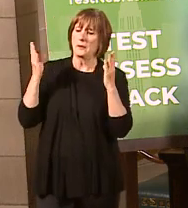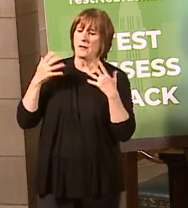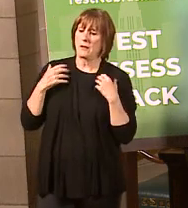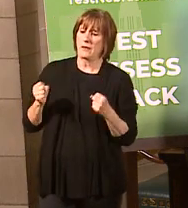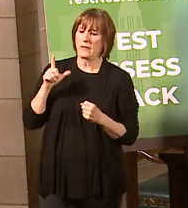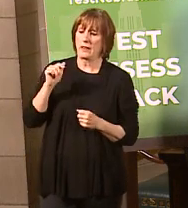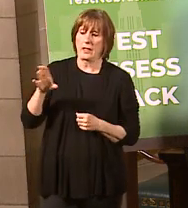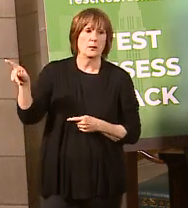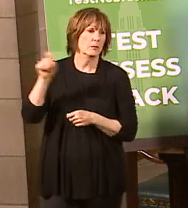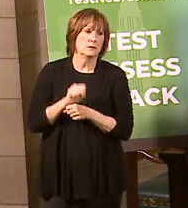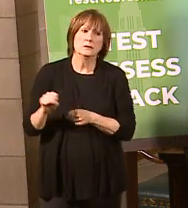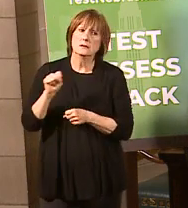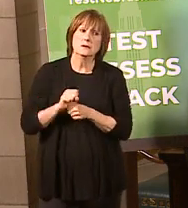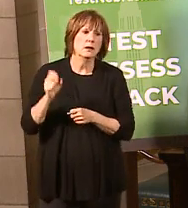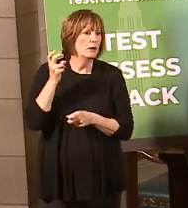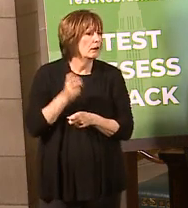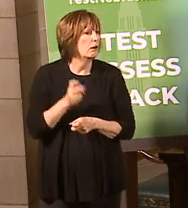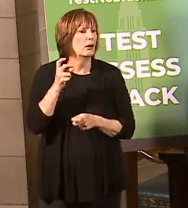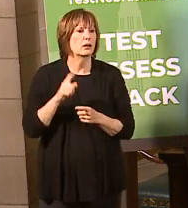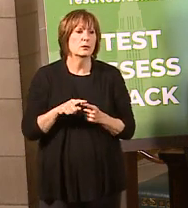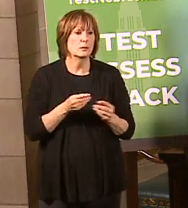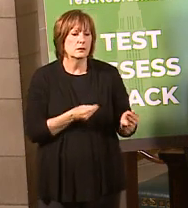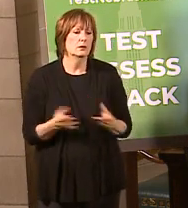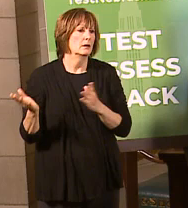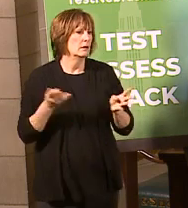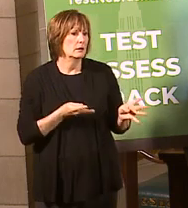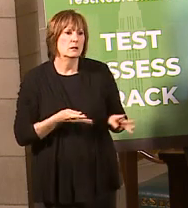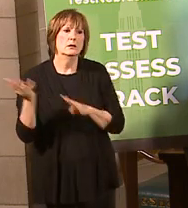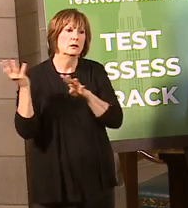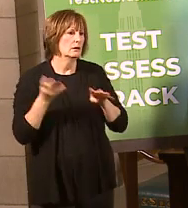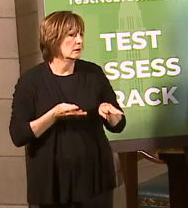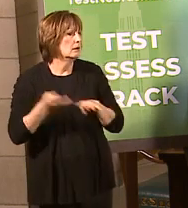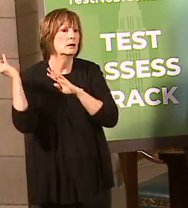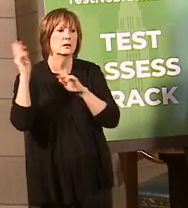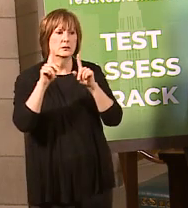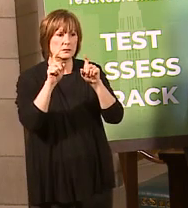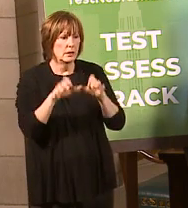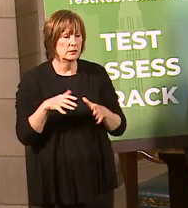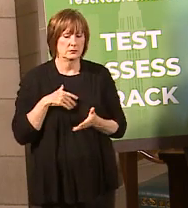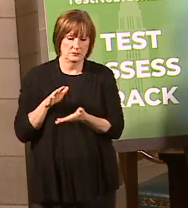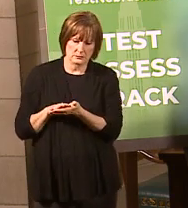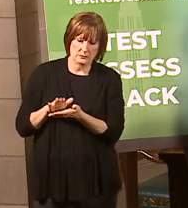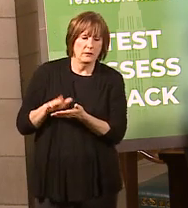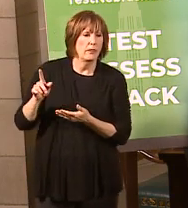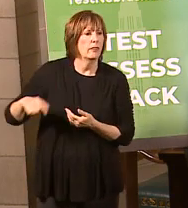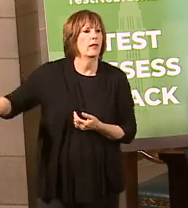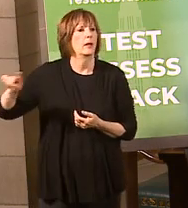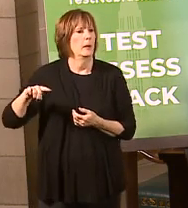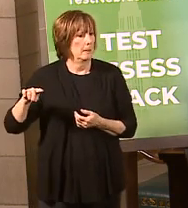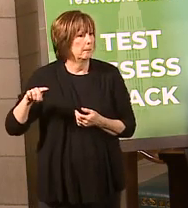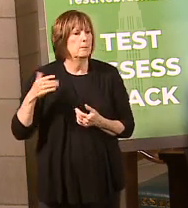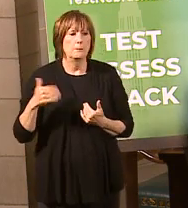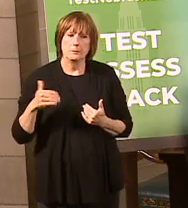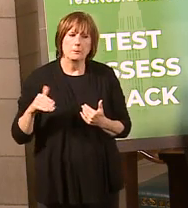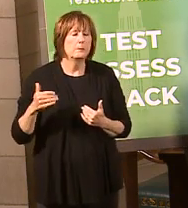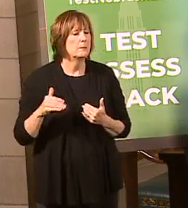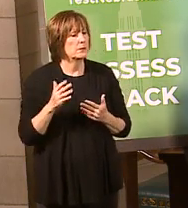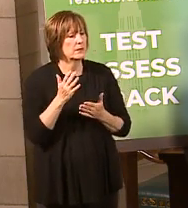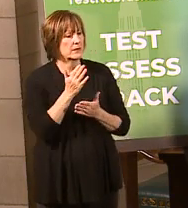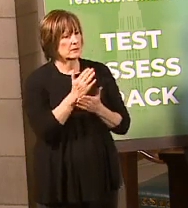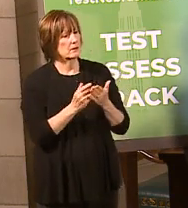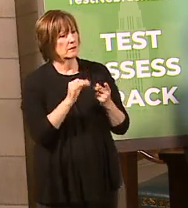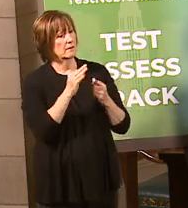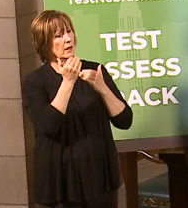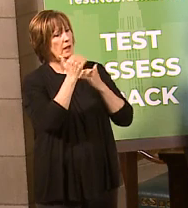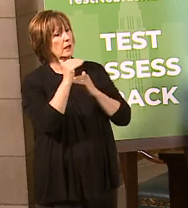busting their tails to be able to turn around tests and get them out. So I want to compliment the team. You know, we talked about kind of some of the